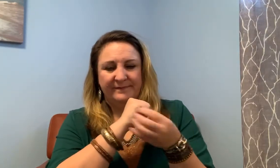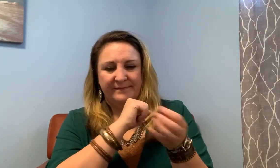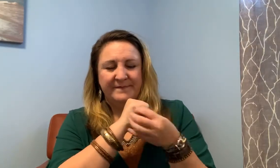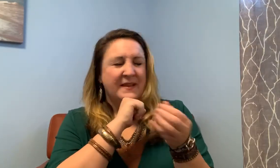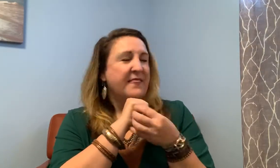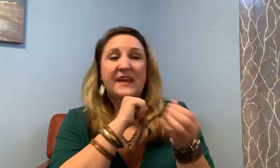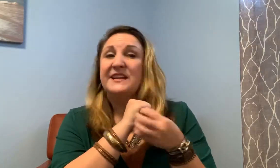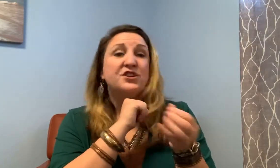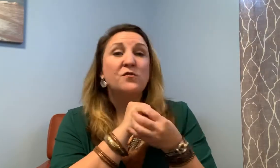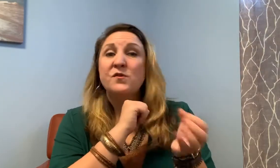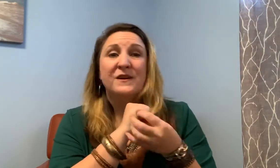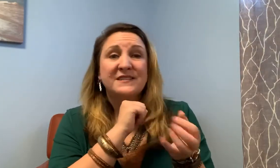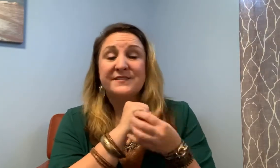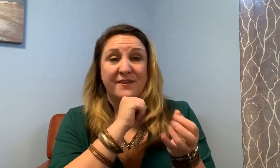that I don't know where to start